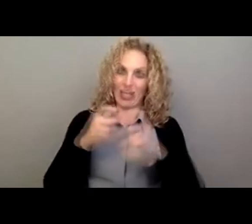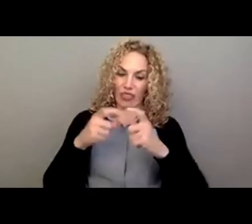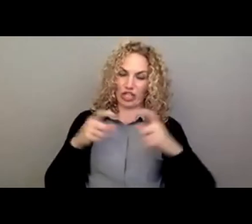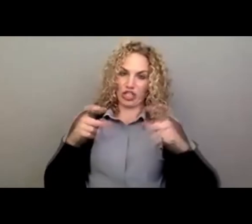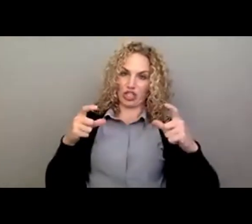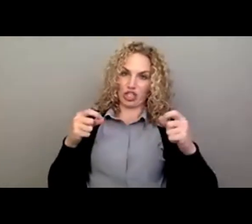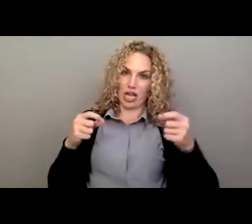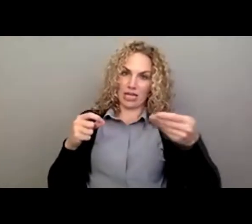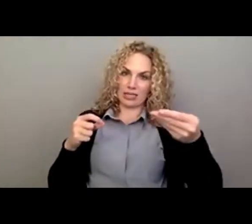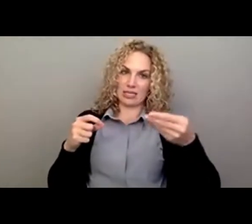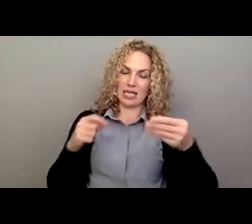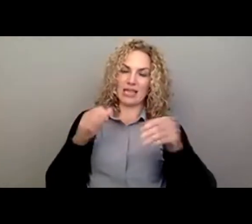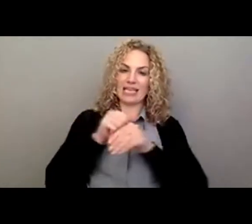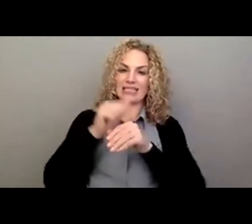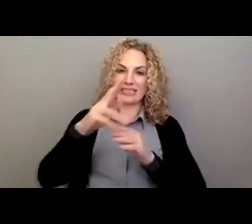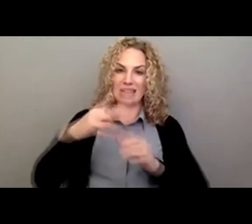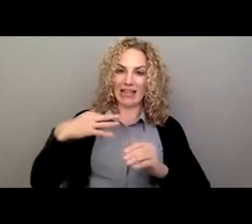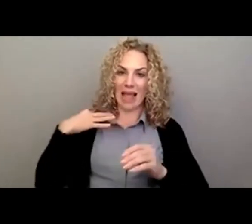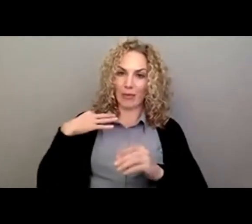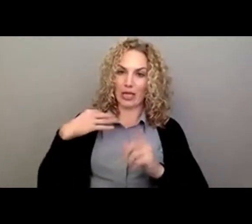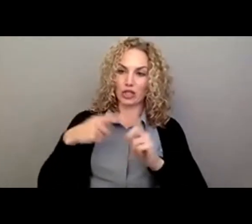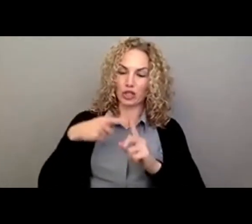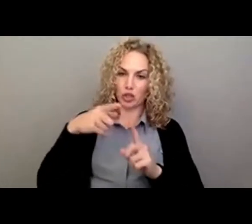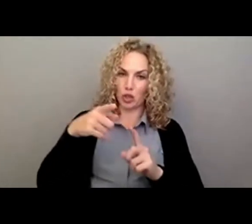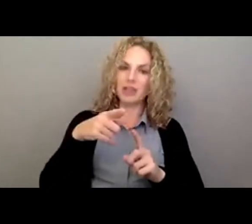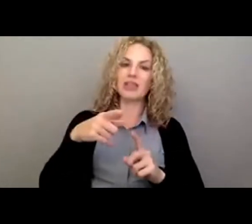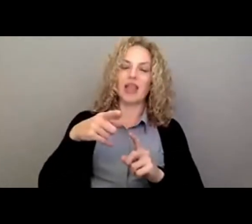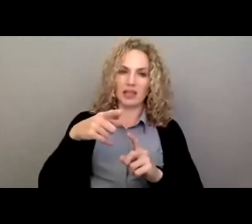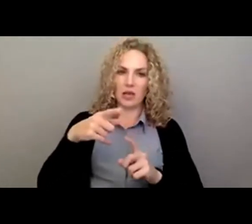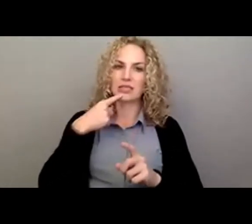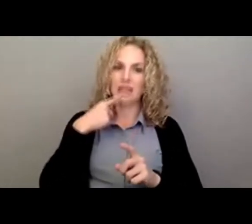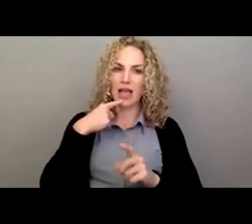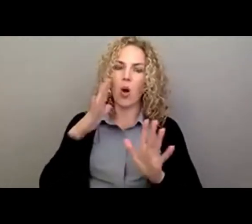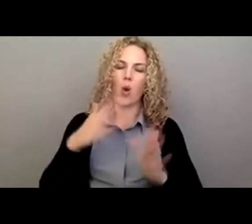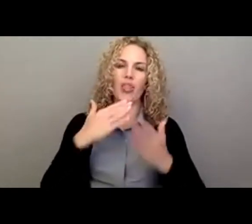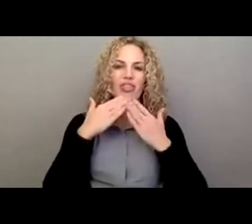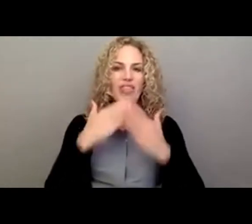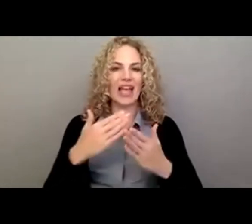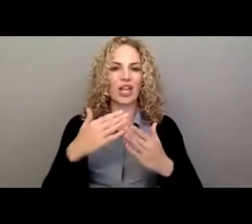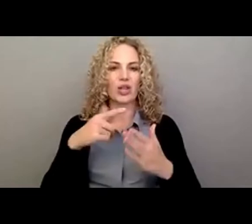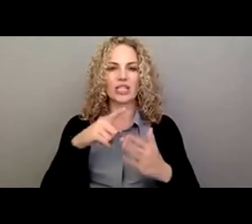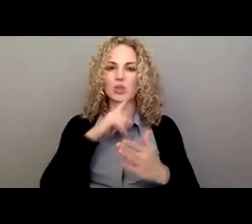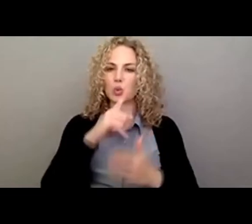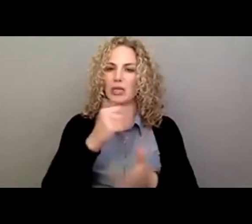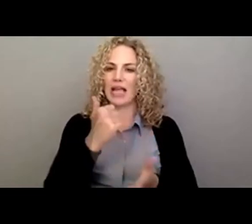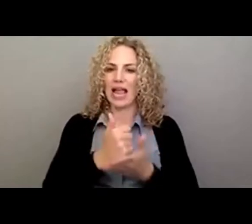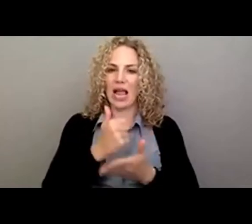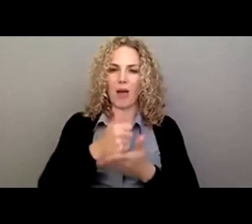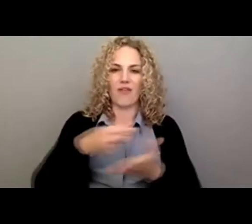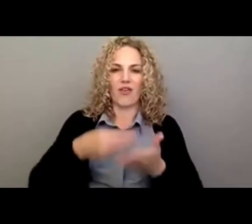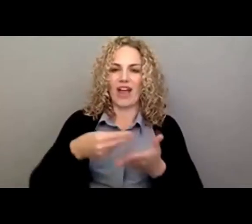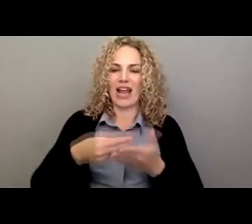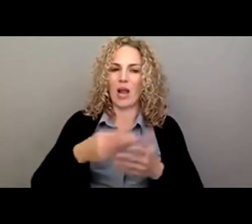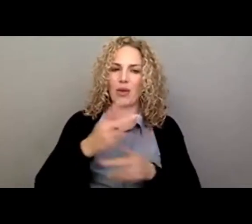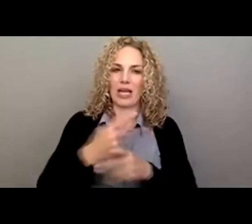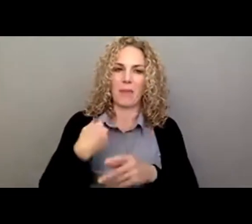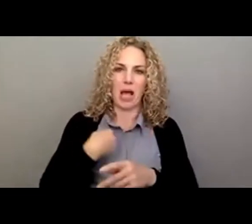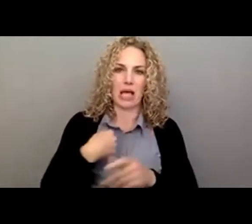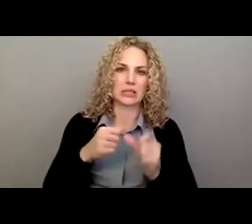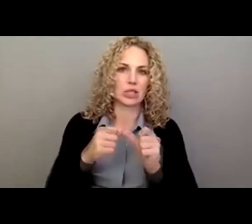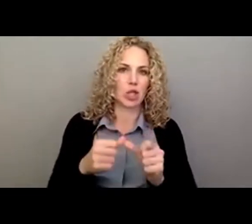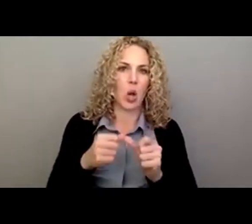would send the application into our employees, they would then say, thank you, this is so incredibly helpful. This is going to keep us alive. And we